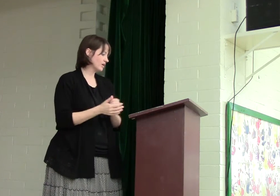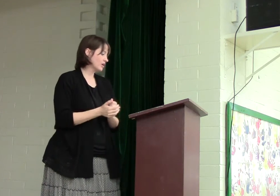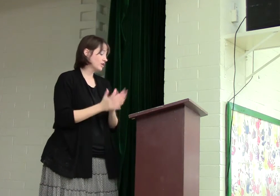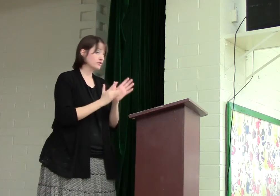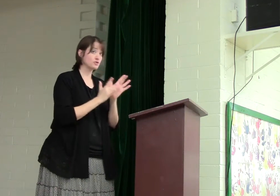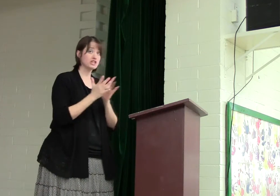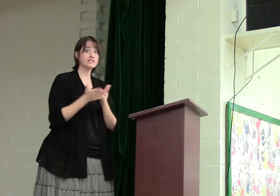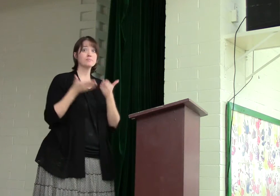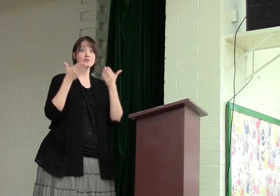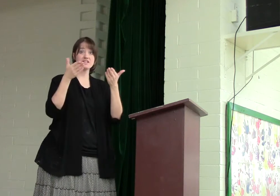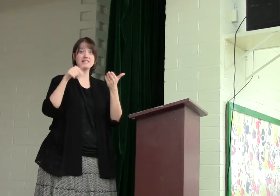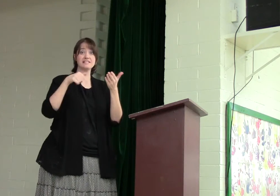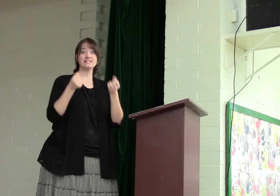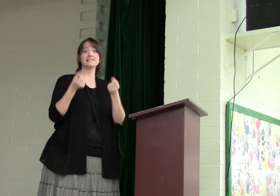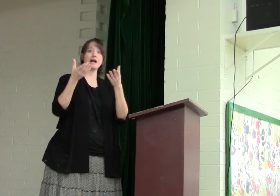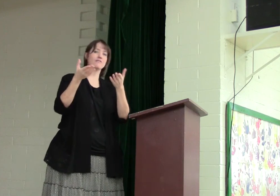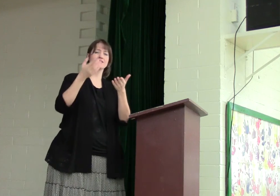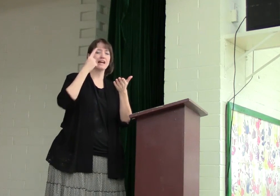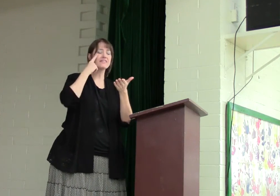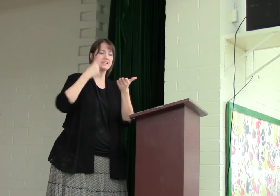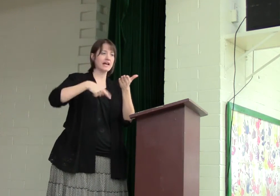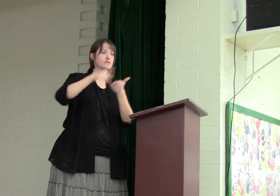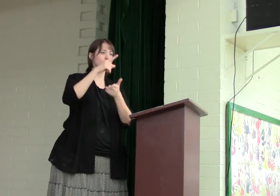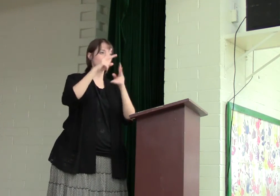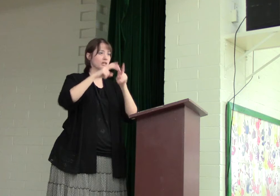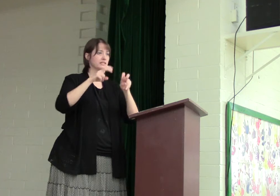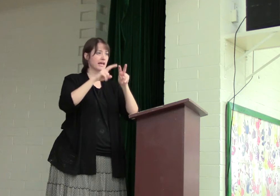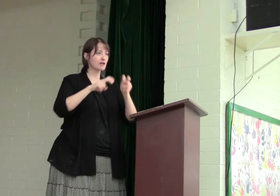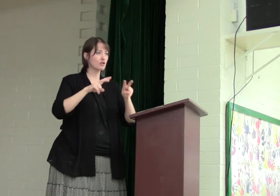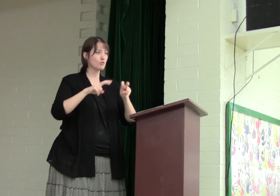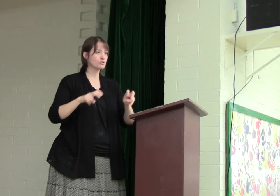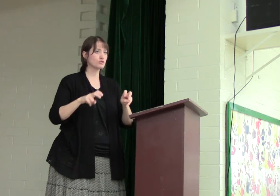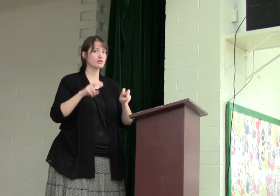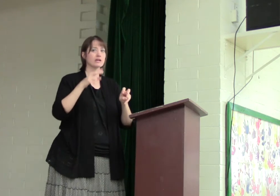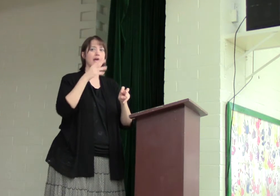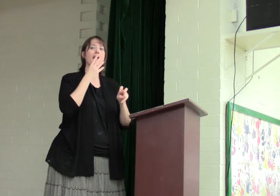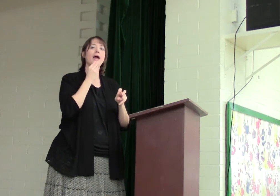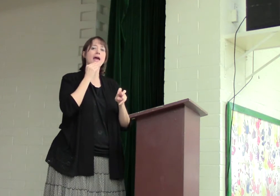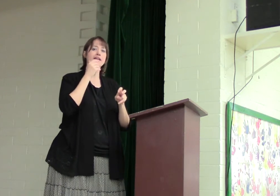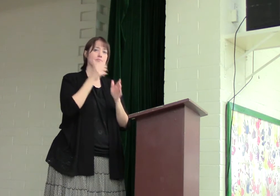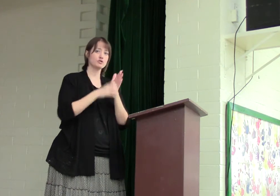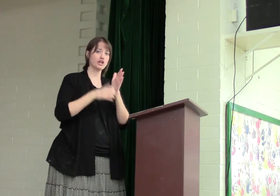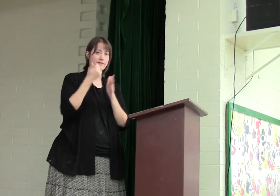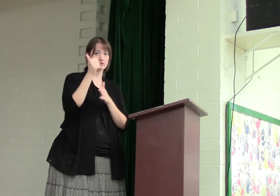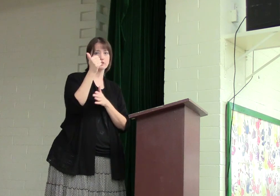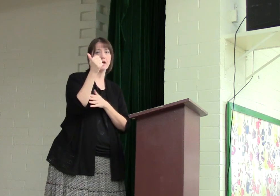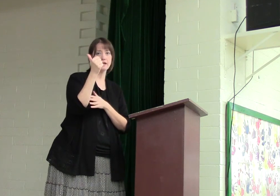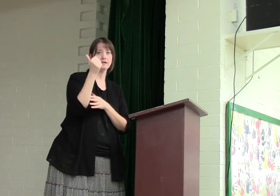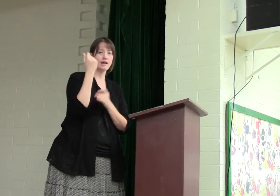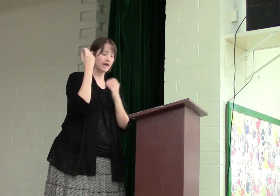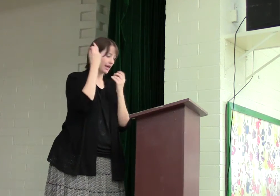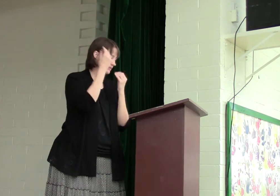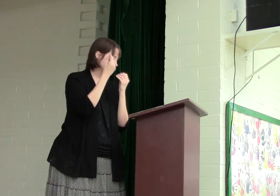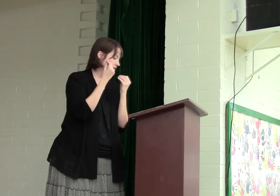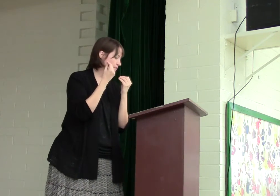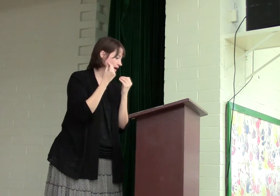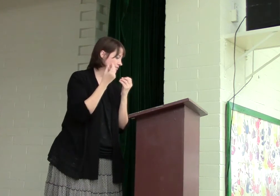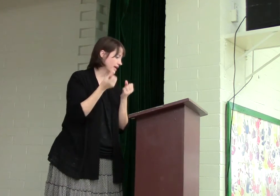So Jesus presents this sacrifice. And I think next week we're going to take a closer look at Hebrews chapter 10 and think about that